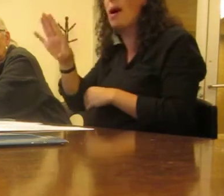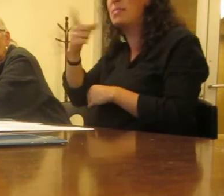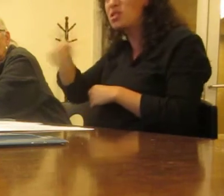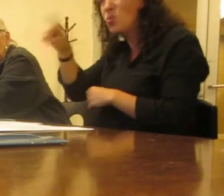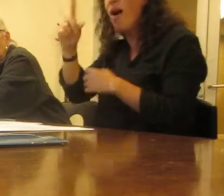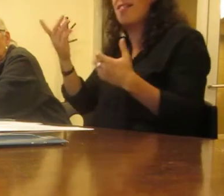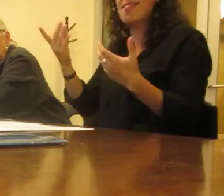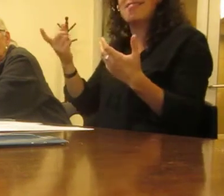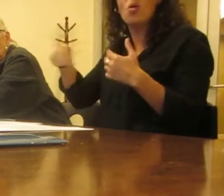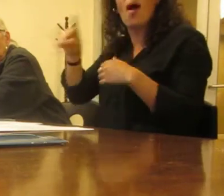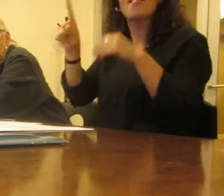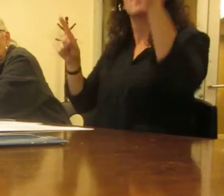at work. know we're not.